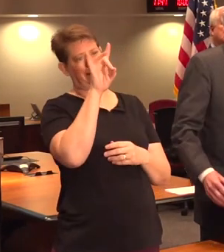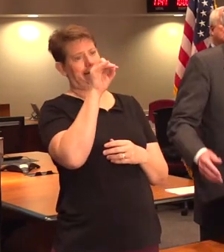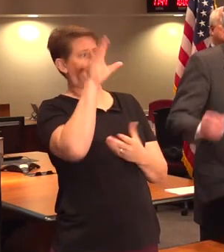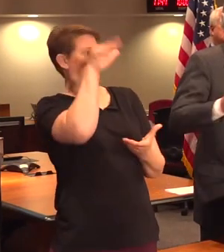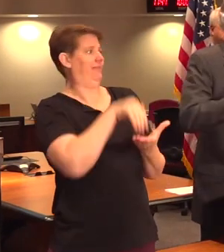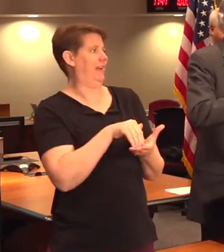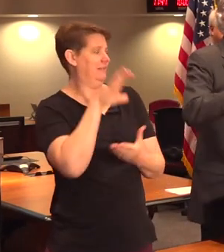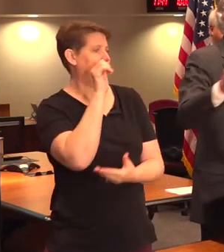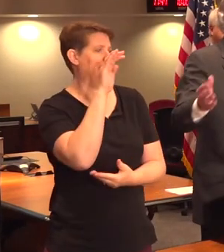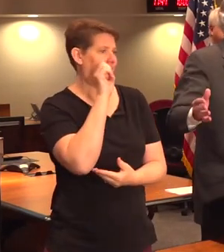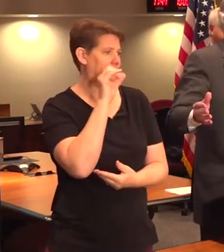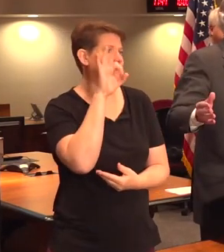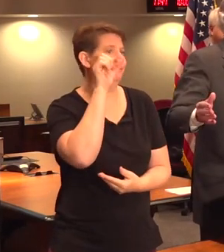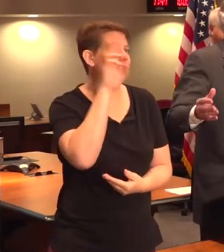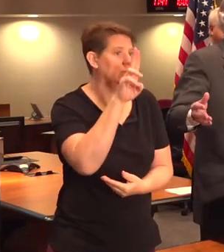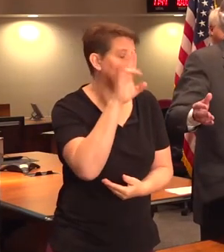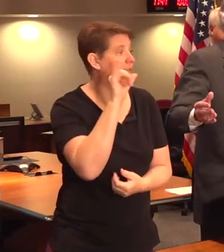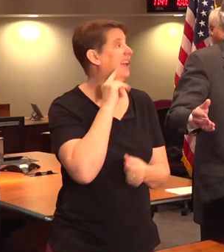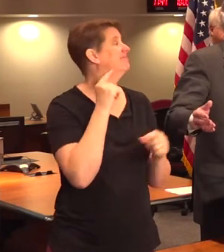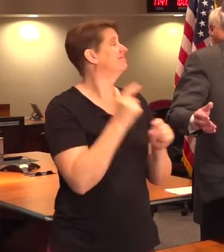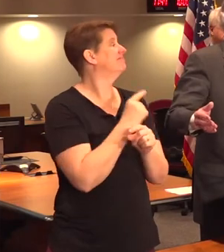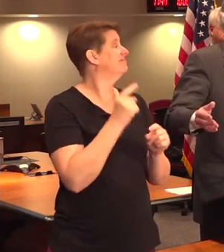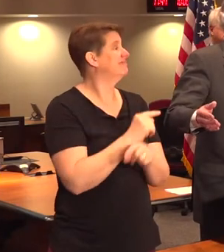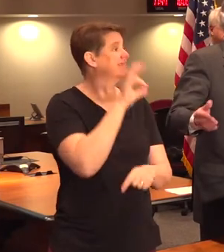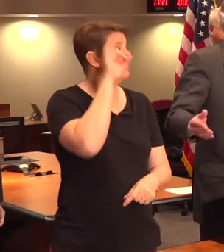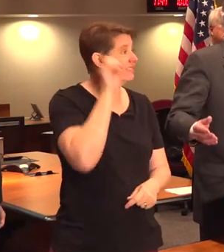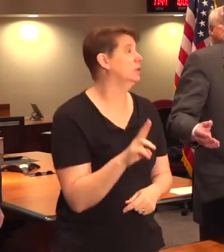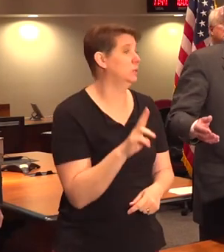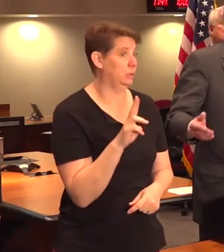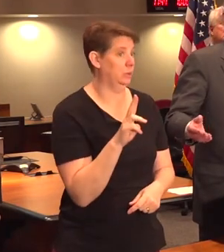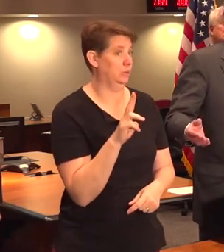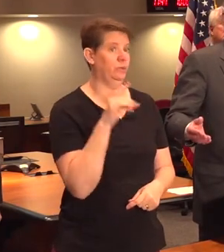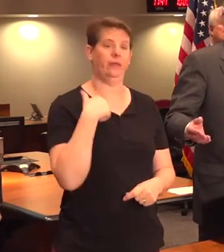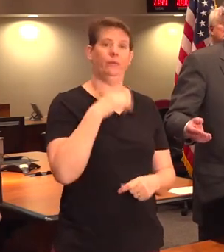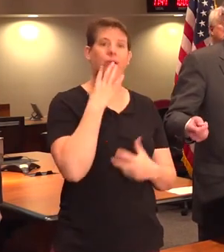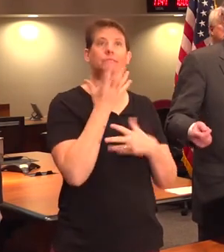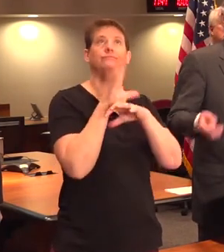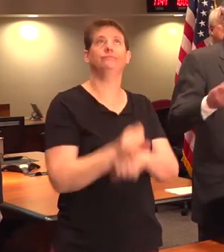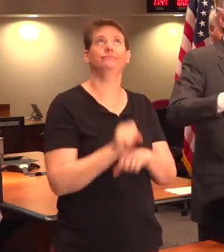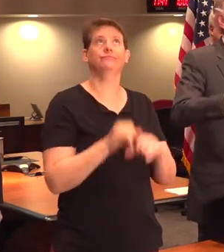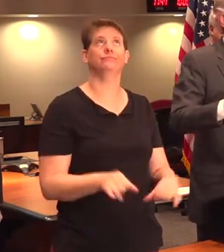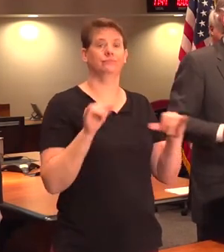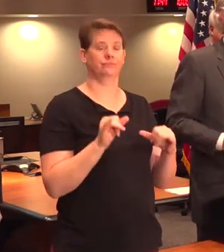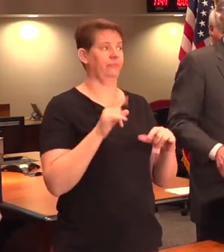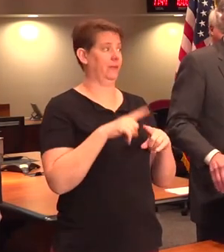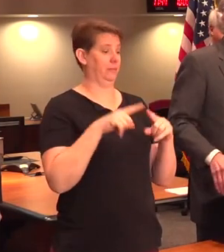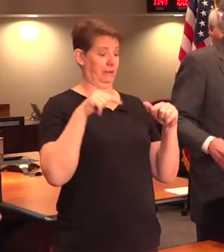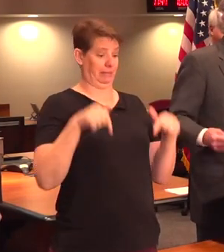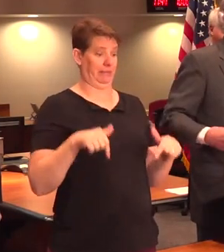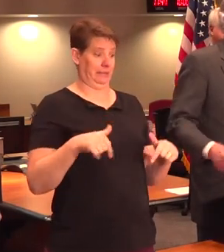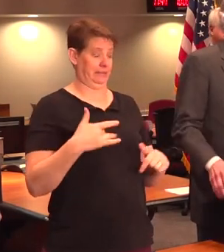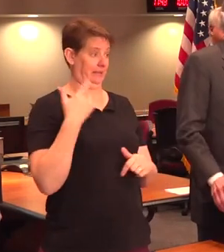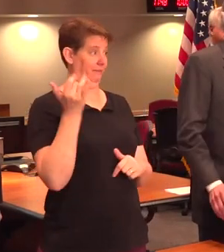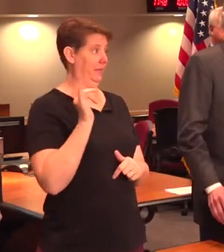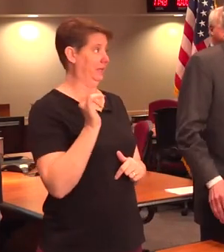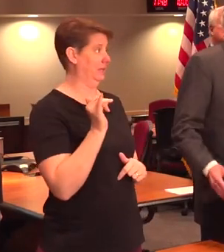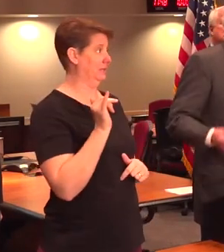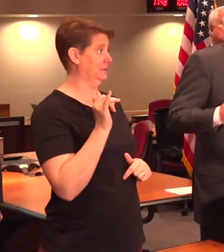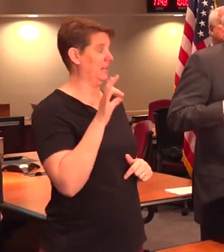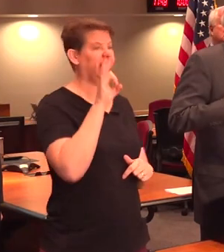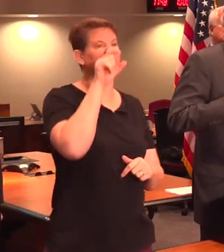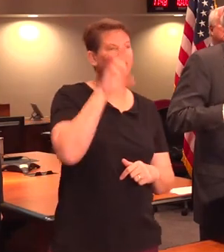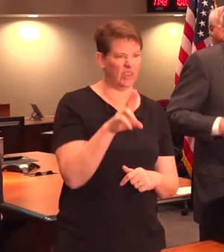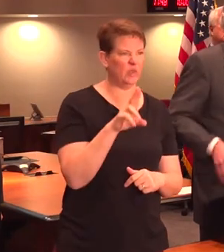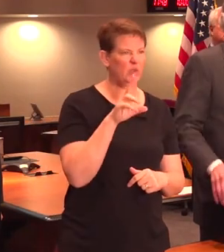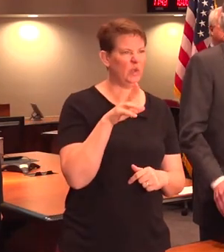cases. So that's just the regular common flu that we're so accustomed to. Well, this feels like the flu.